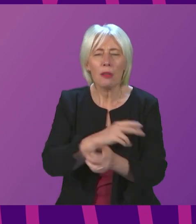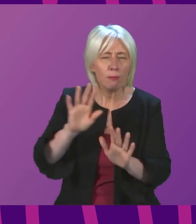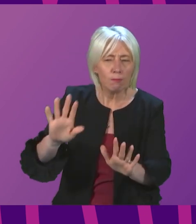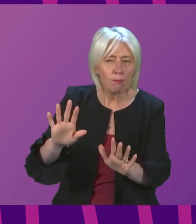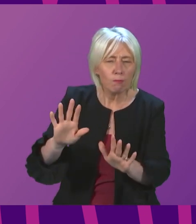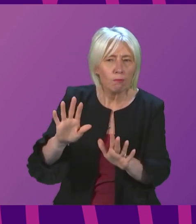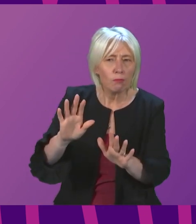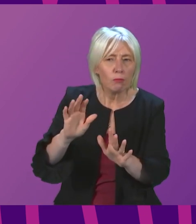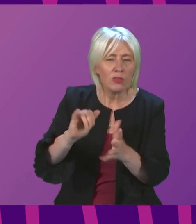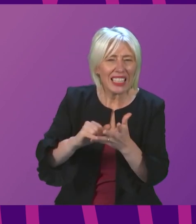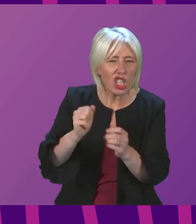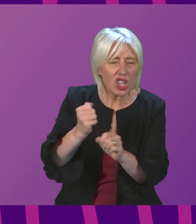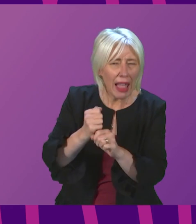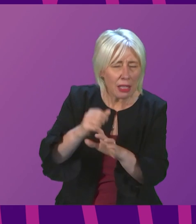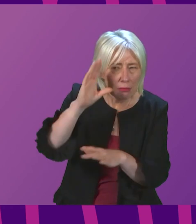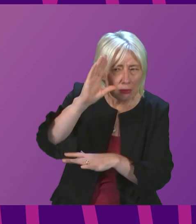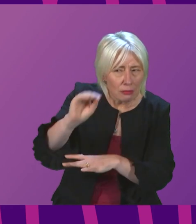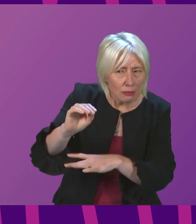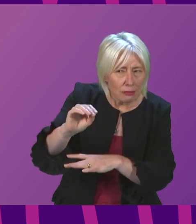Gulhani, we cannot hear you in the chamber. Can I just